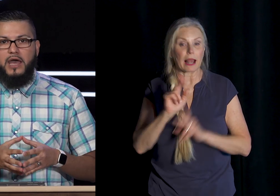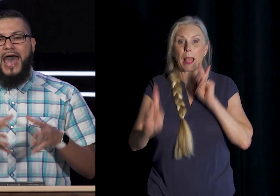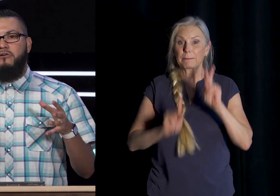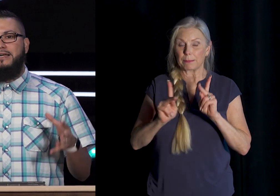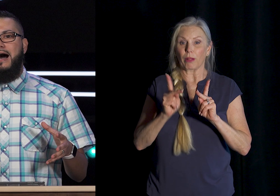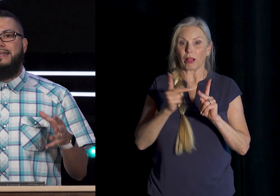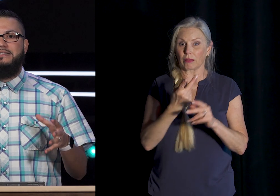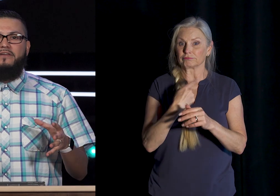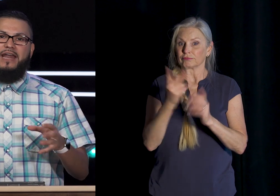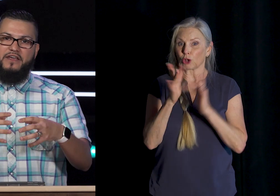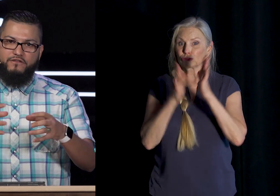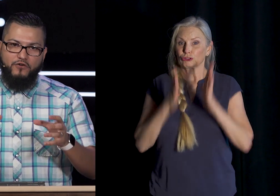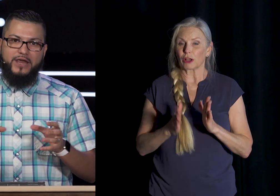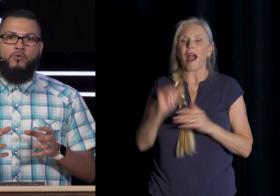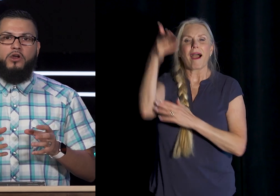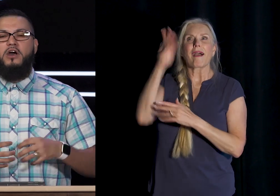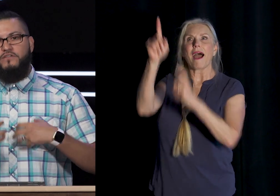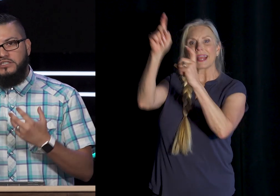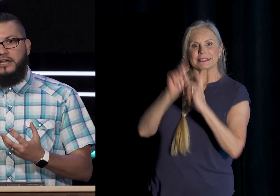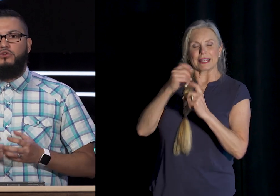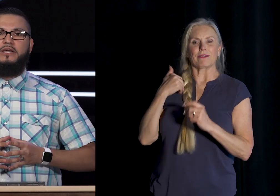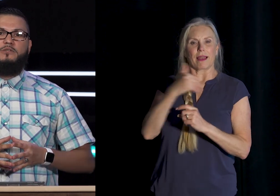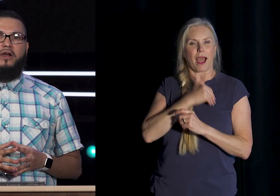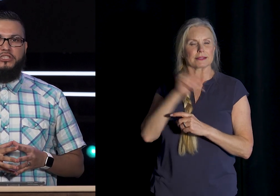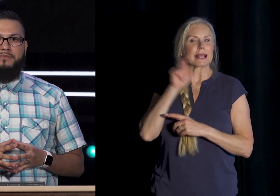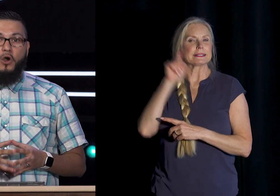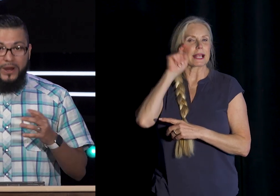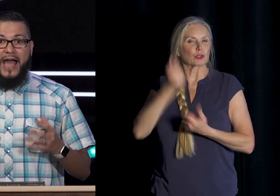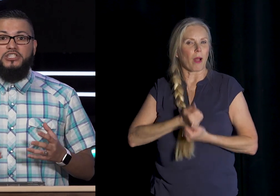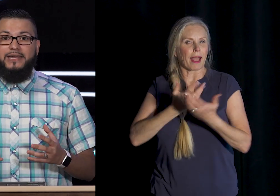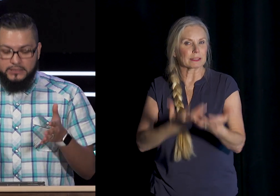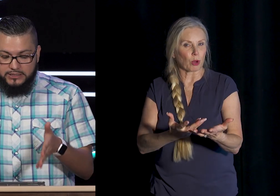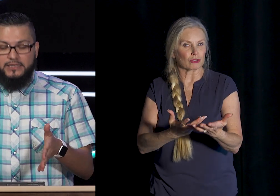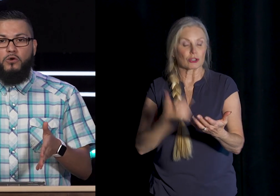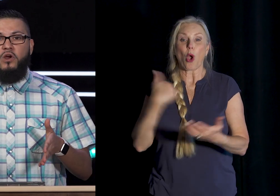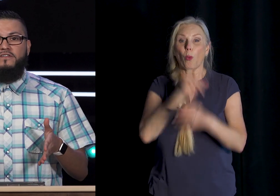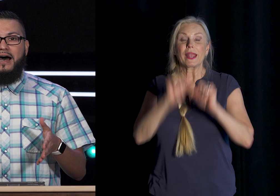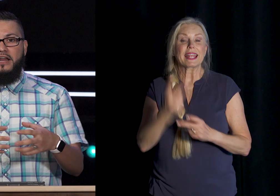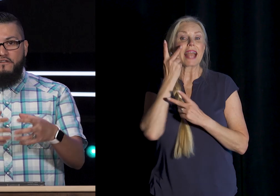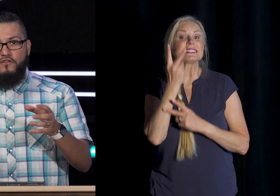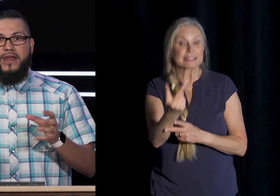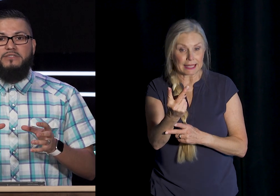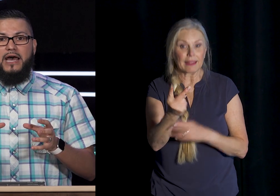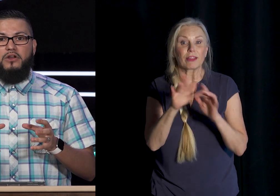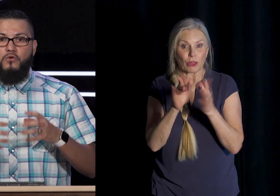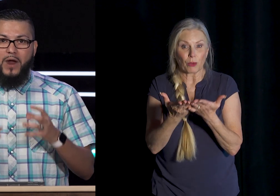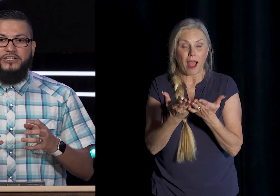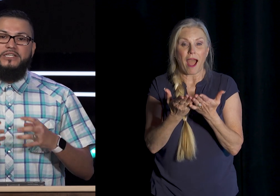How God Has given A framework For sexual expression We actually Can see That the word Of God Frames out Righteous